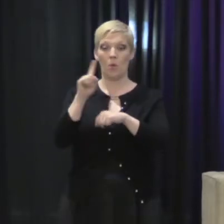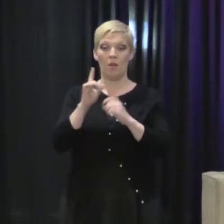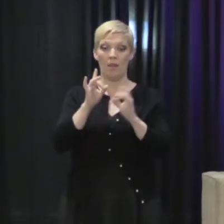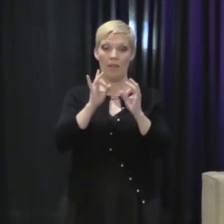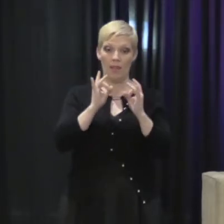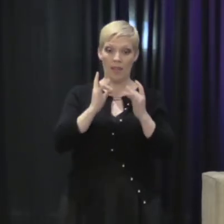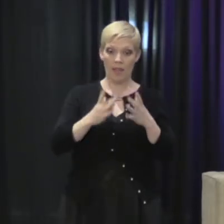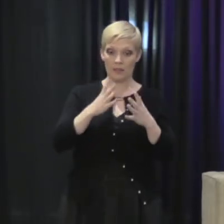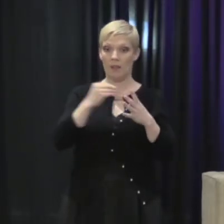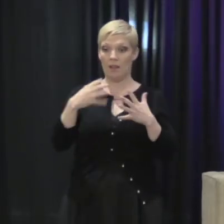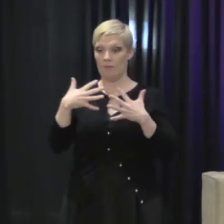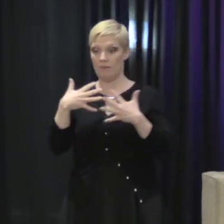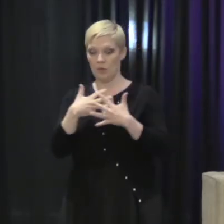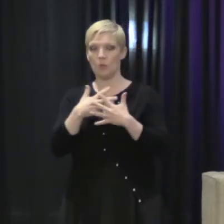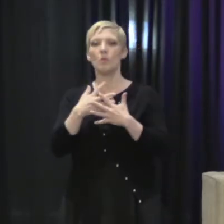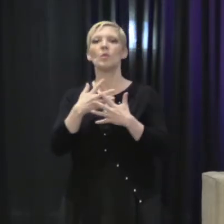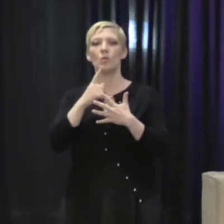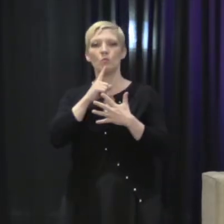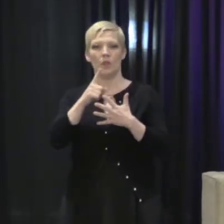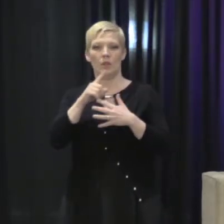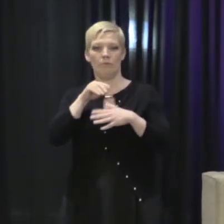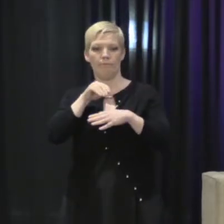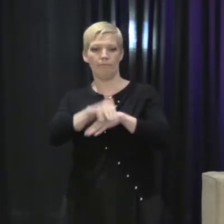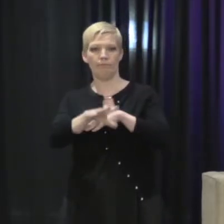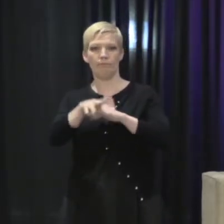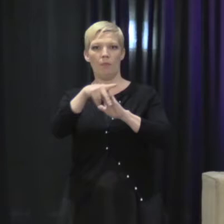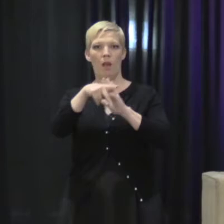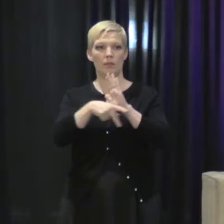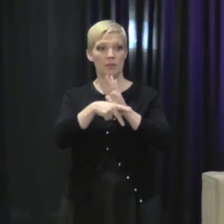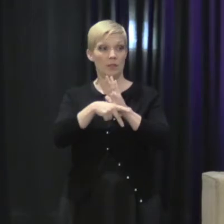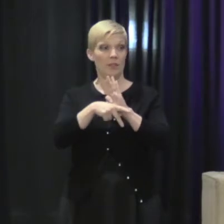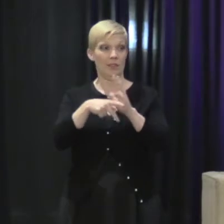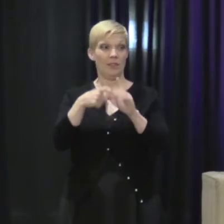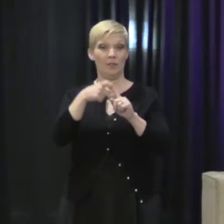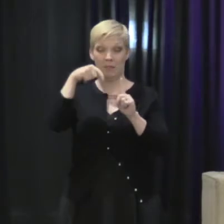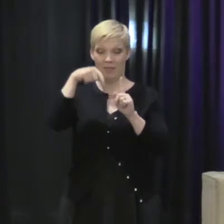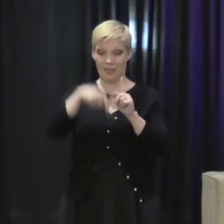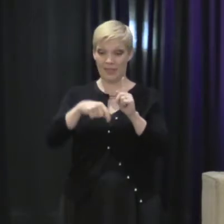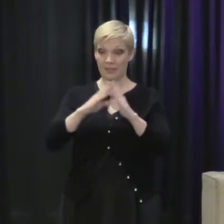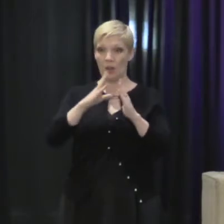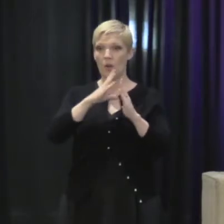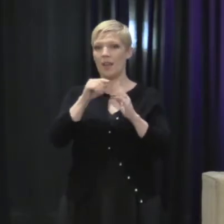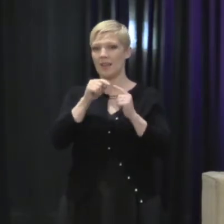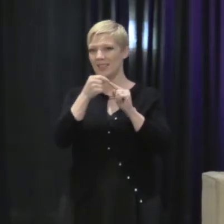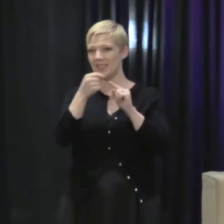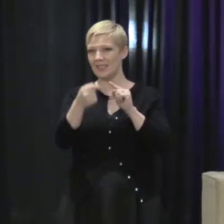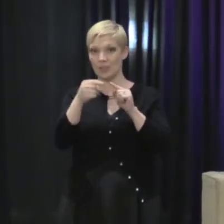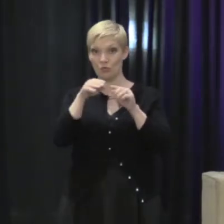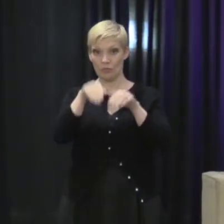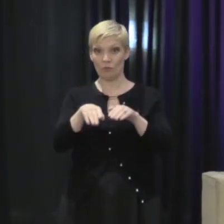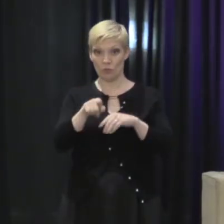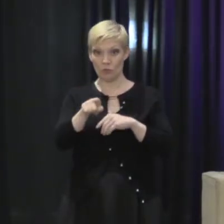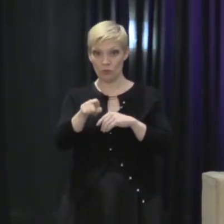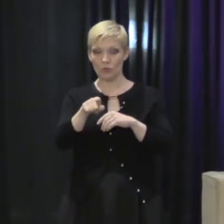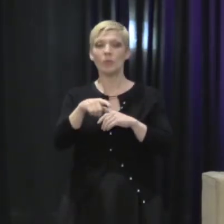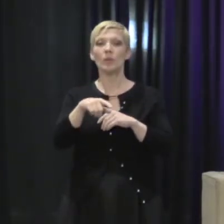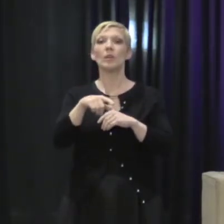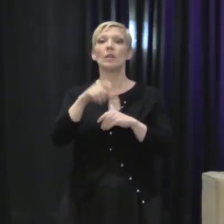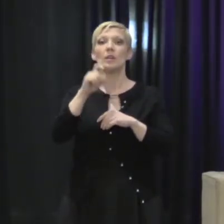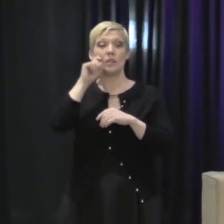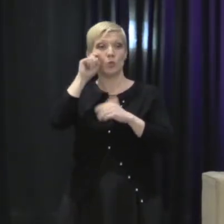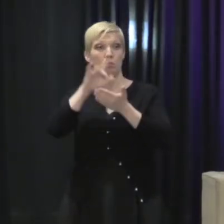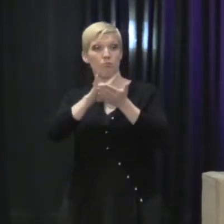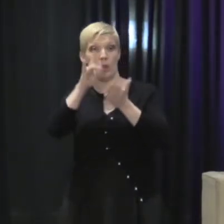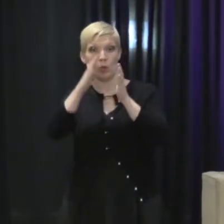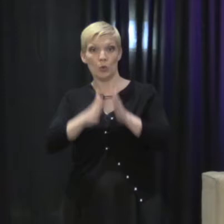policies from, well, from this town right here and just across the river. When we have a sexual predator in chief who